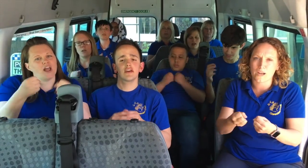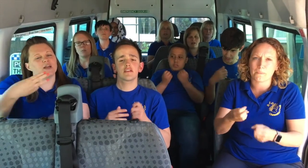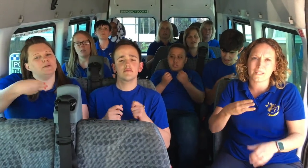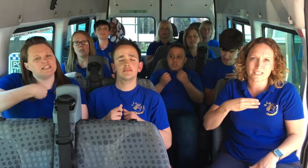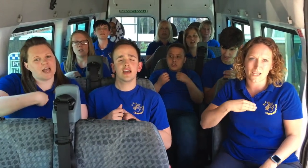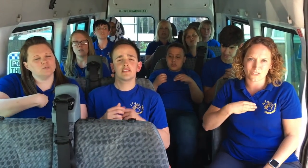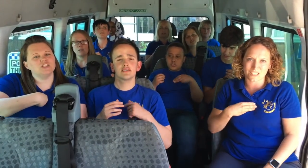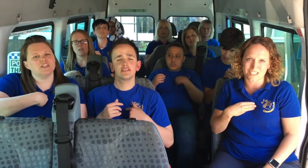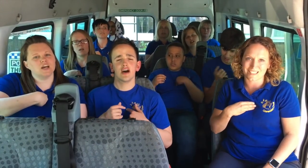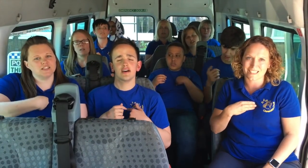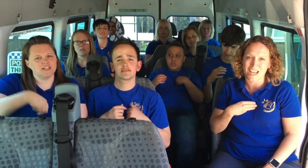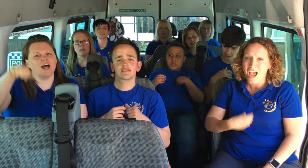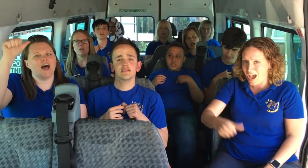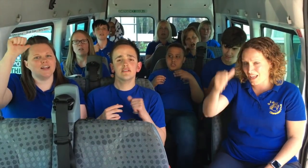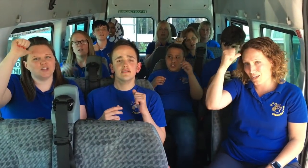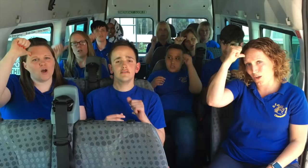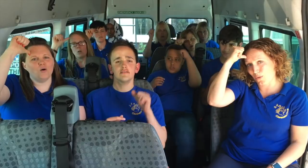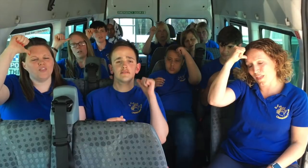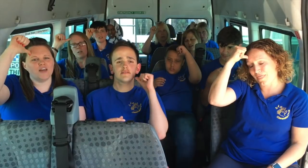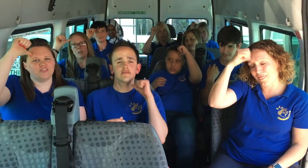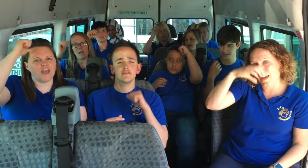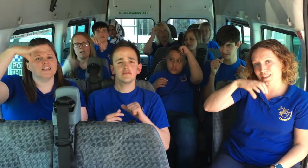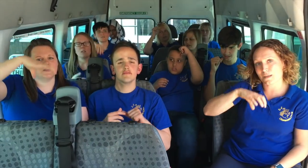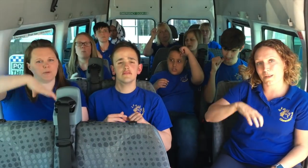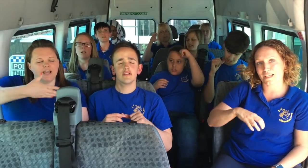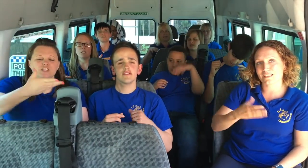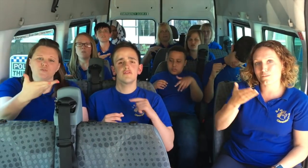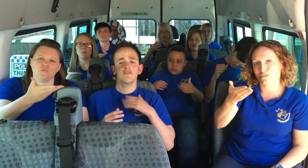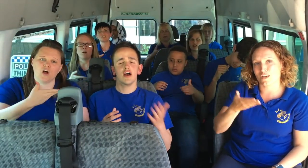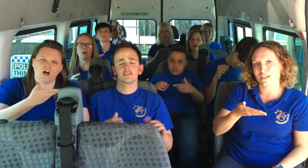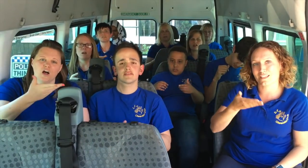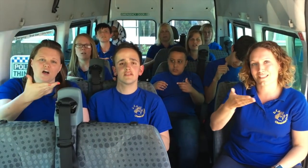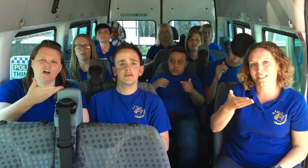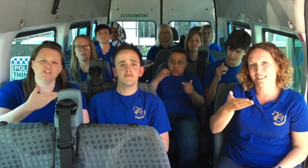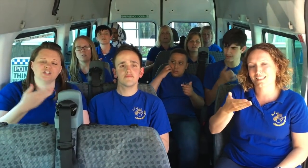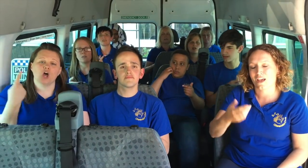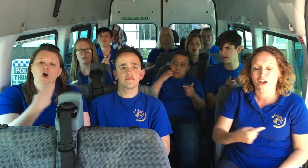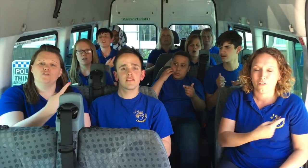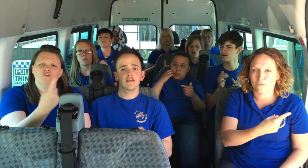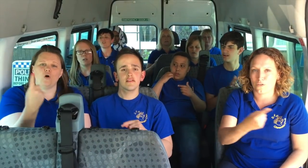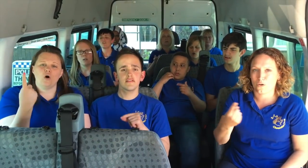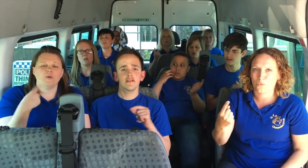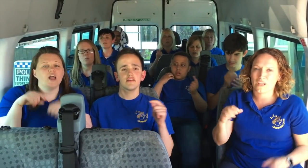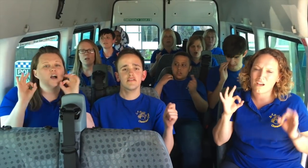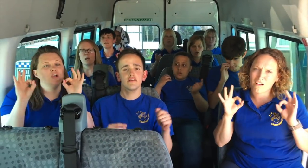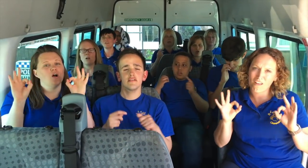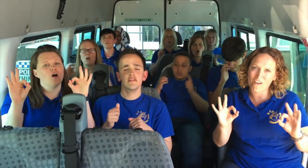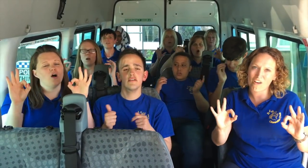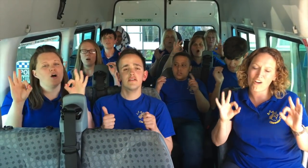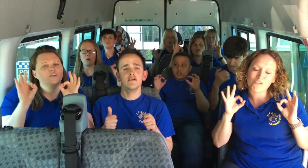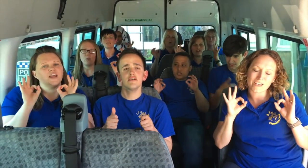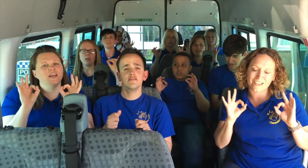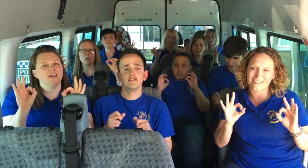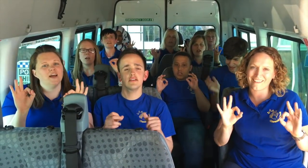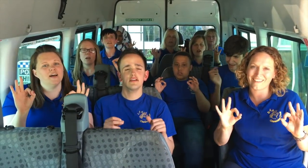break me down to dust I know that there's a place for us For we are glorious